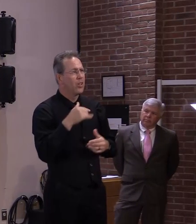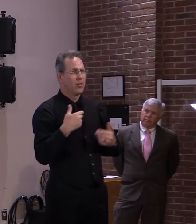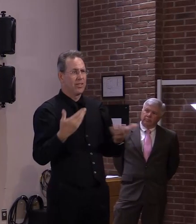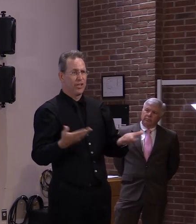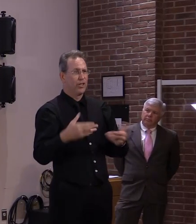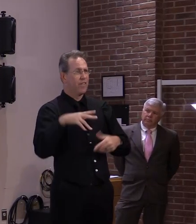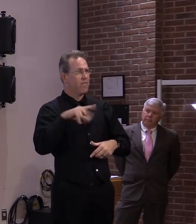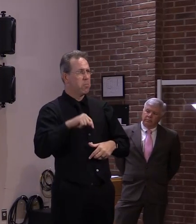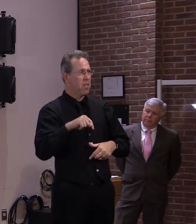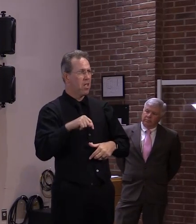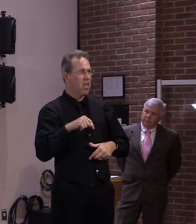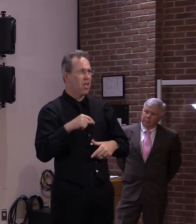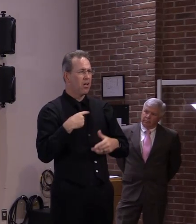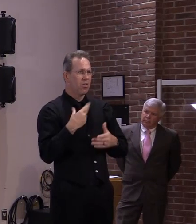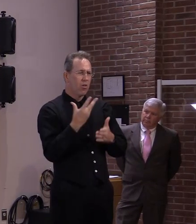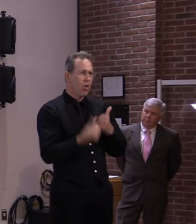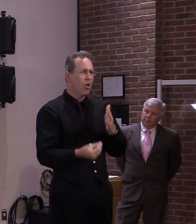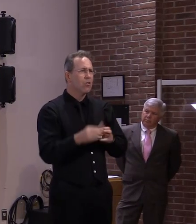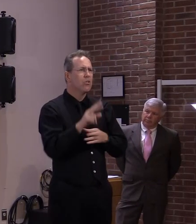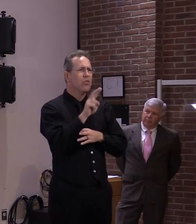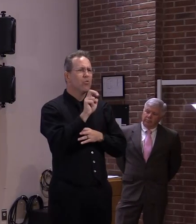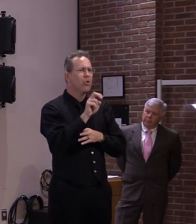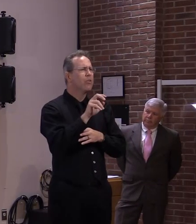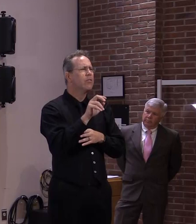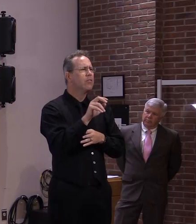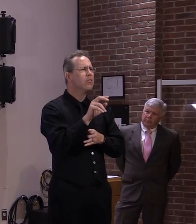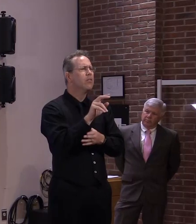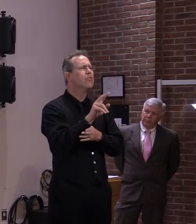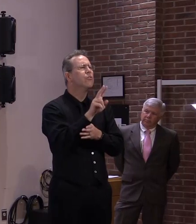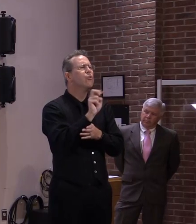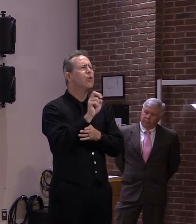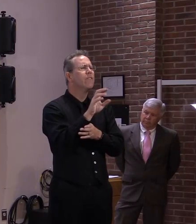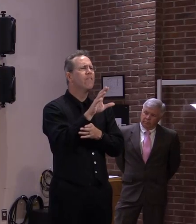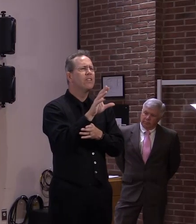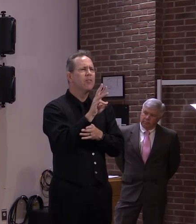you ask yourself those questions in the middle of the night all the time